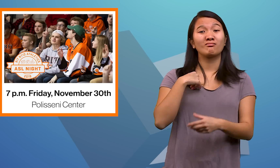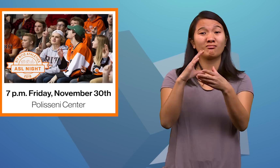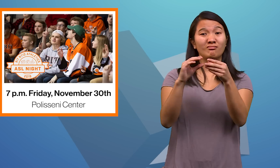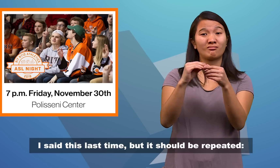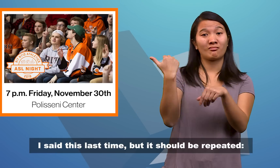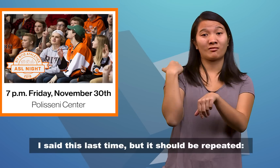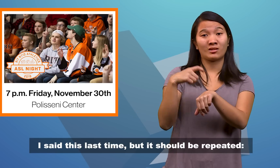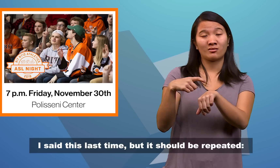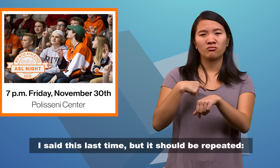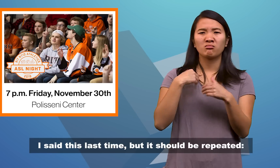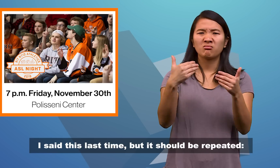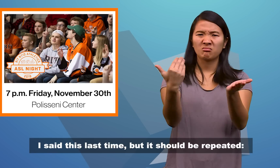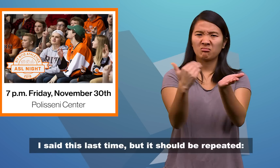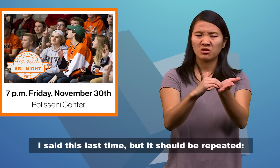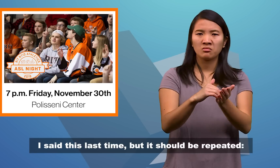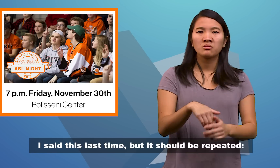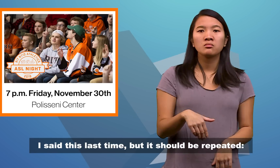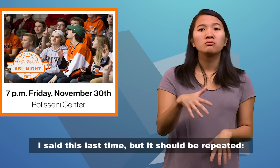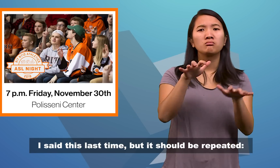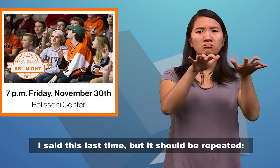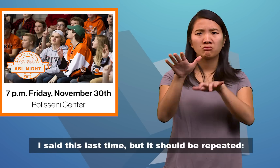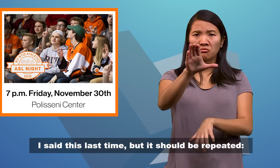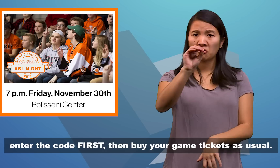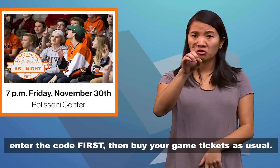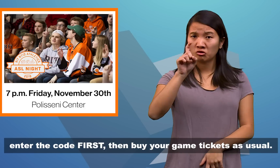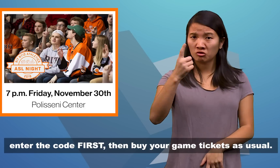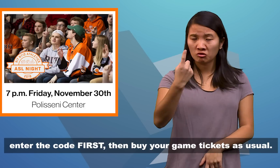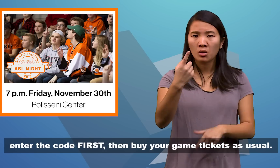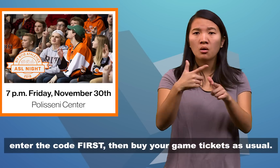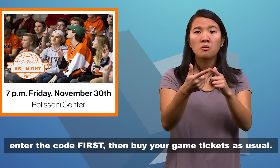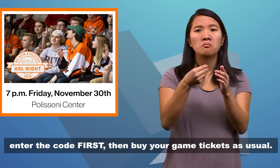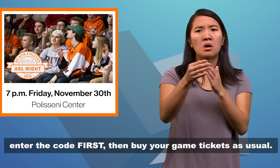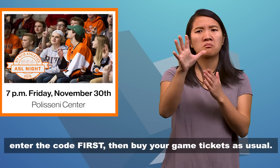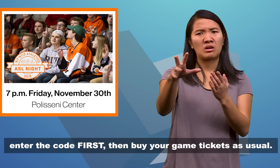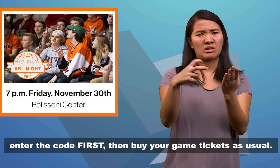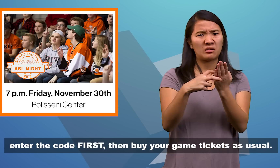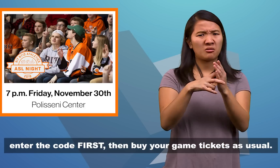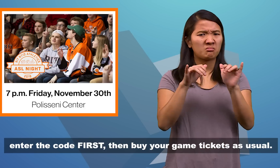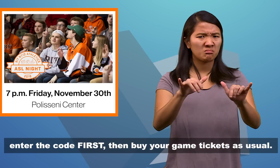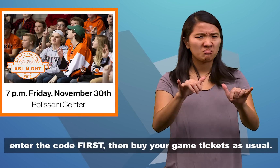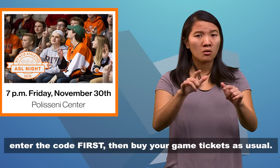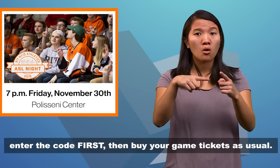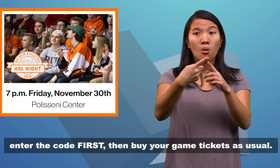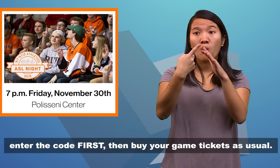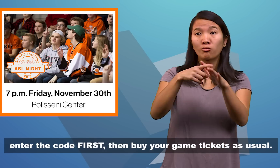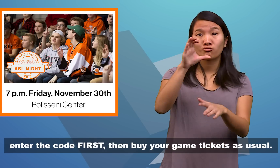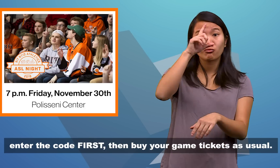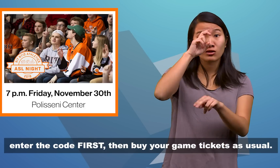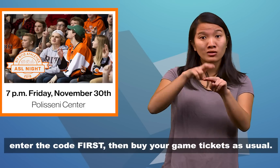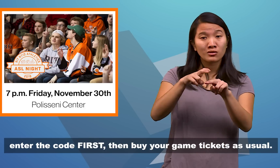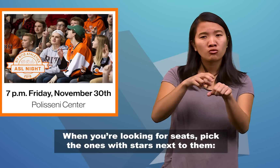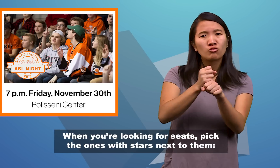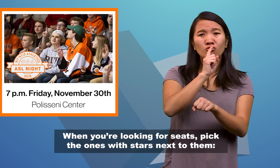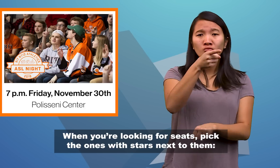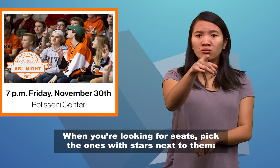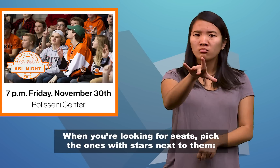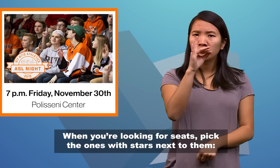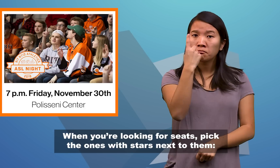I said this the last time, but it should be repeated. Enter the code first, then buy your game tickets as usual. When you're looking for seats,